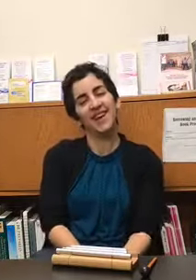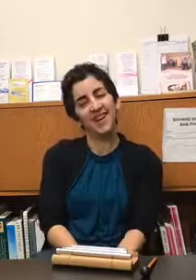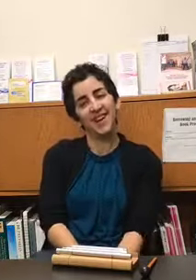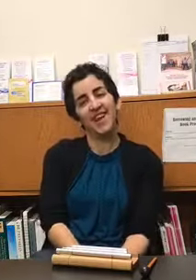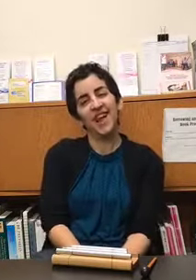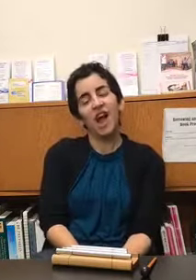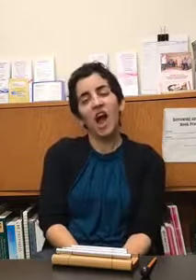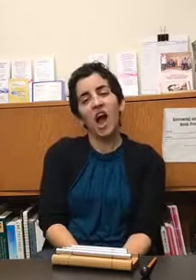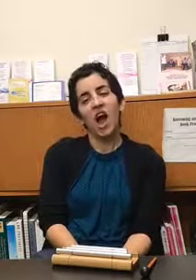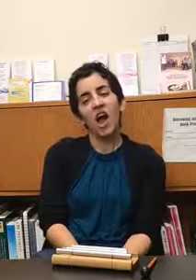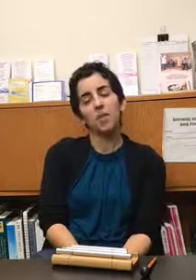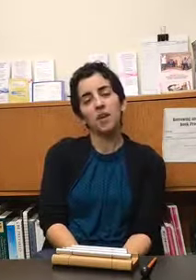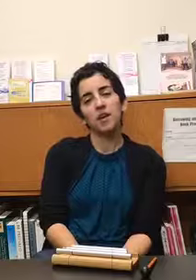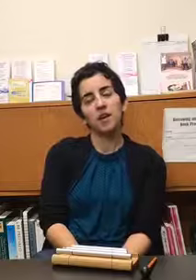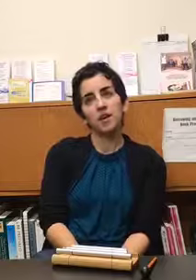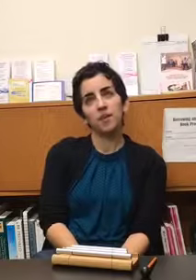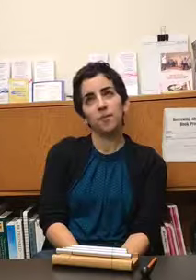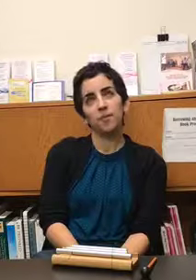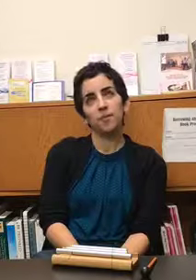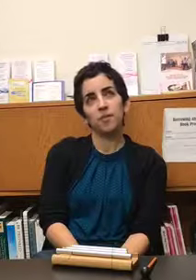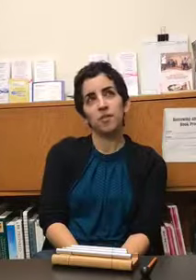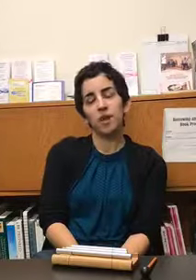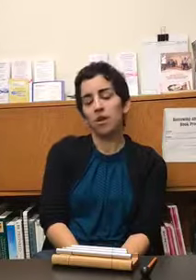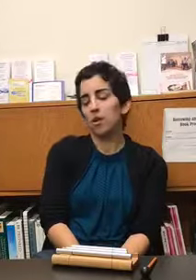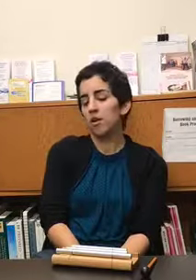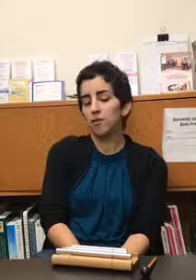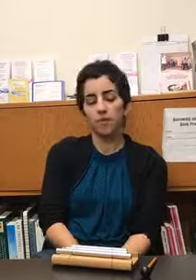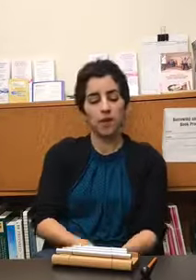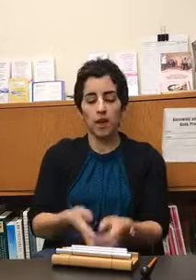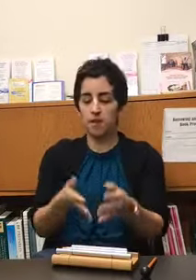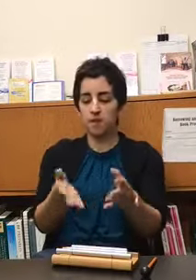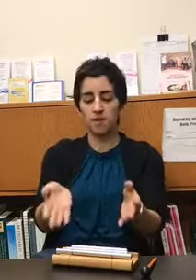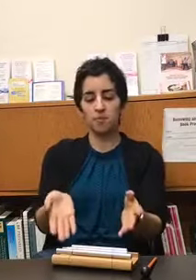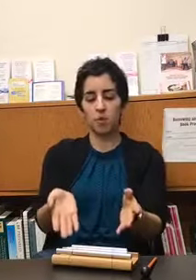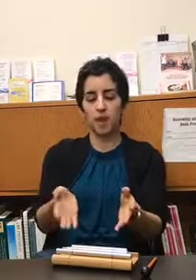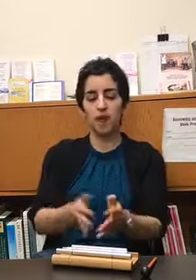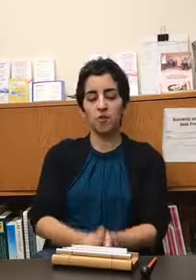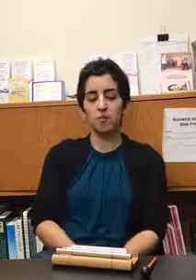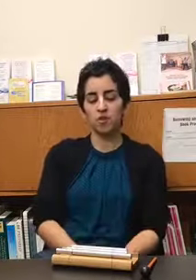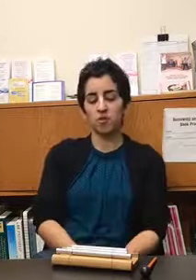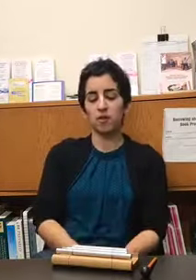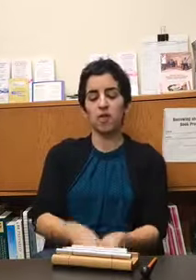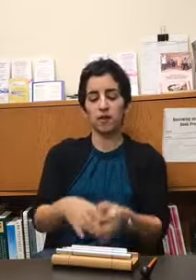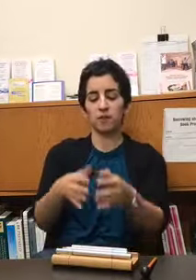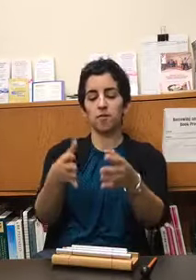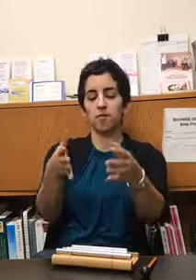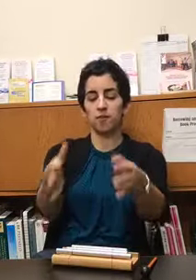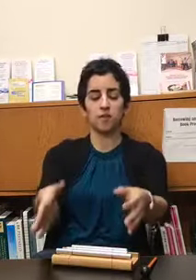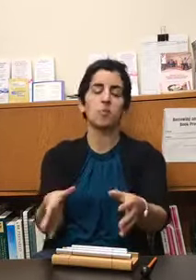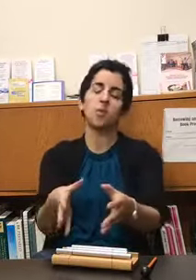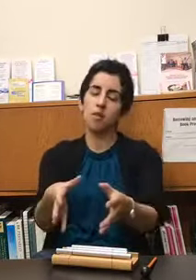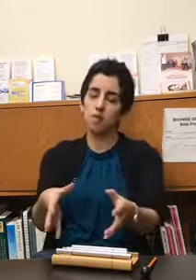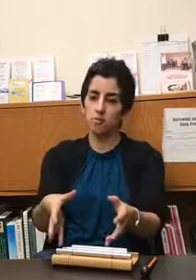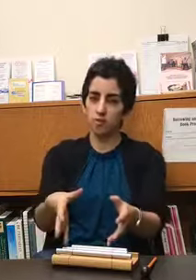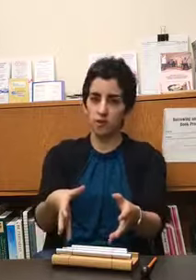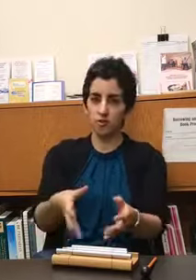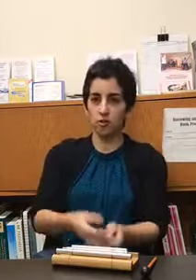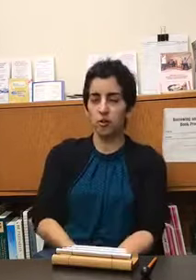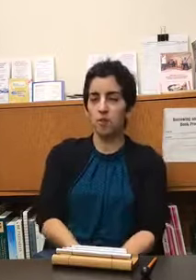i mean they're in this moment how do you measure the effects of this particular intervention are going to be